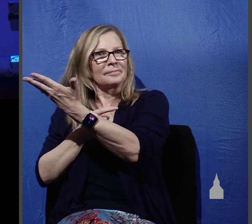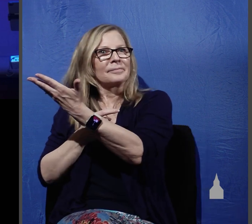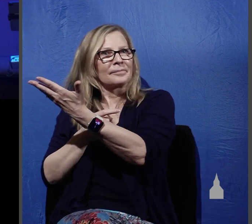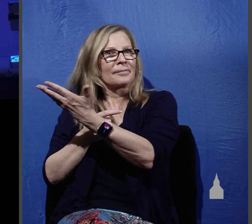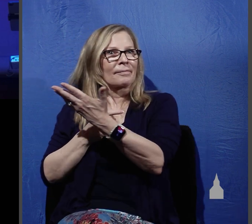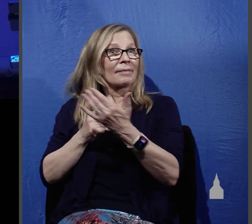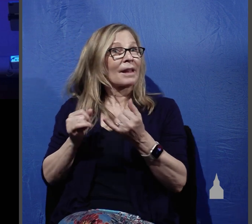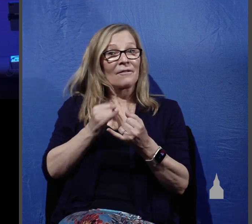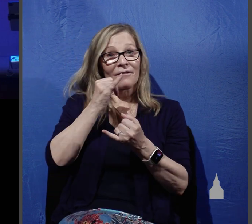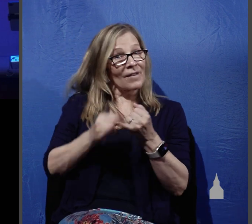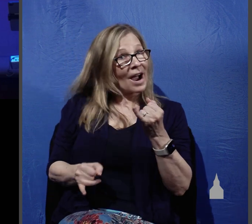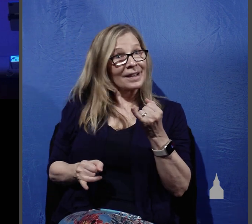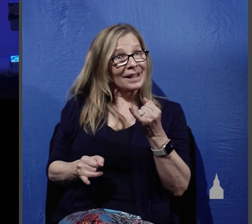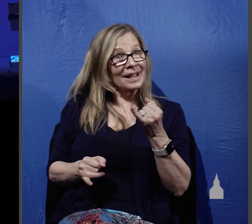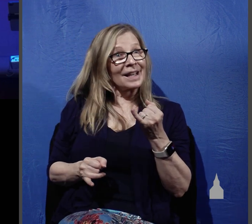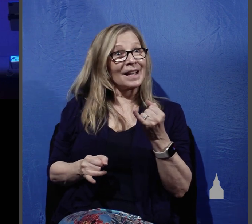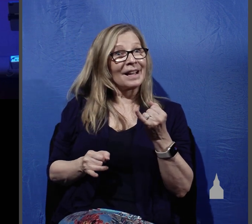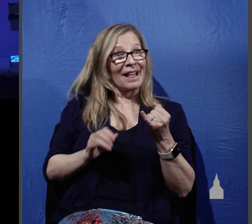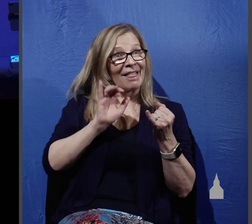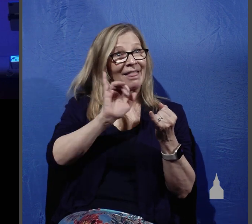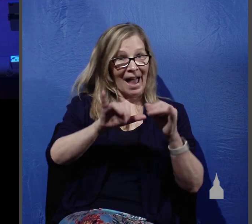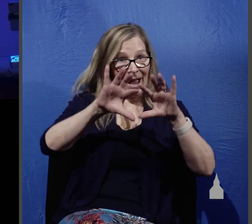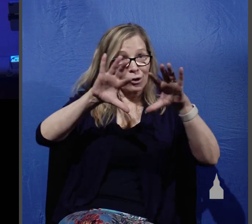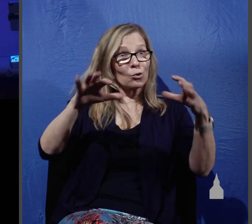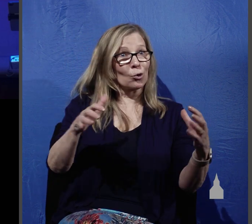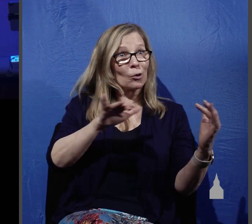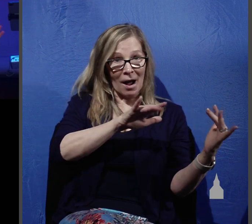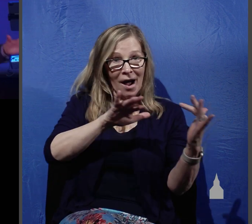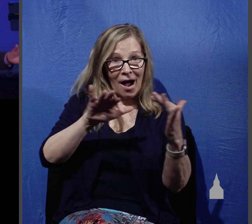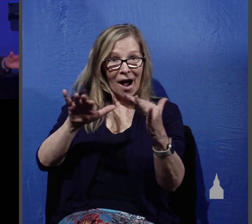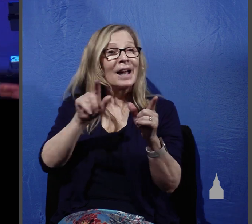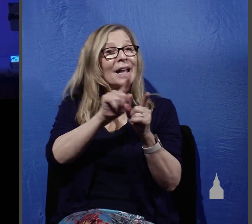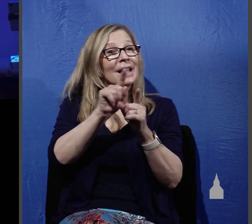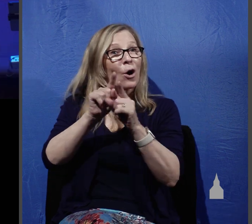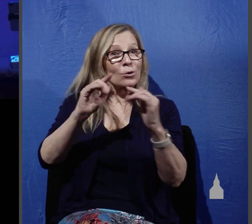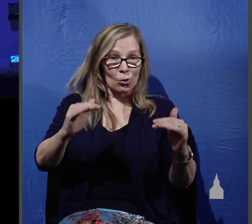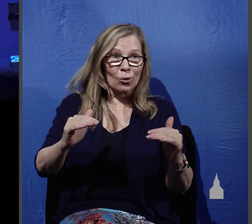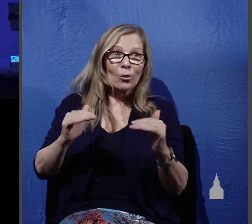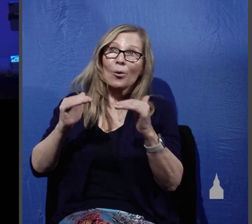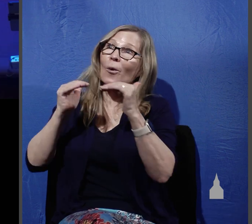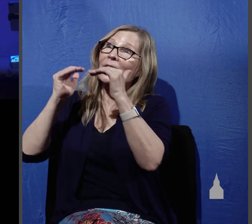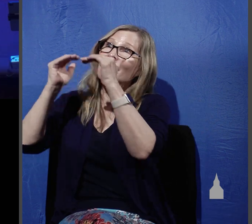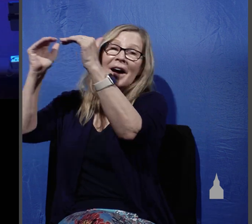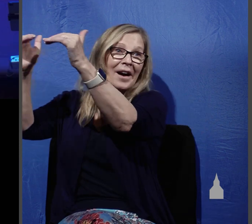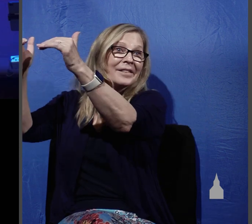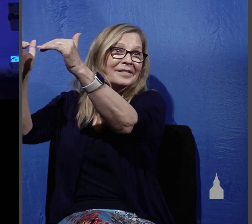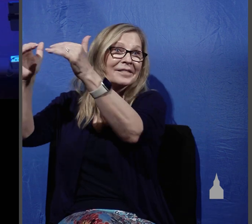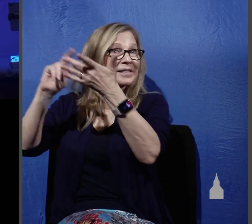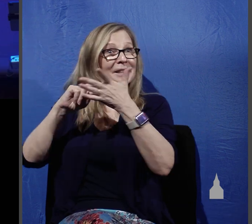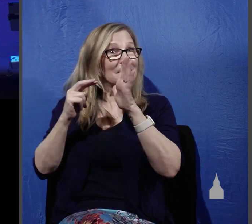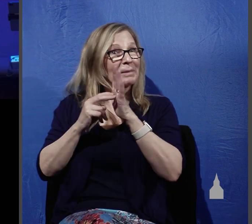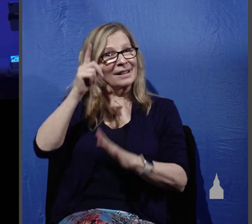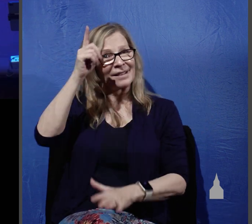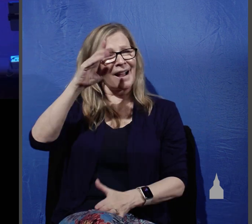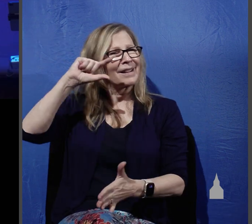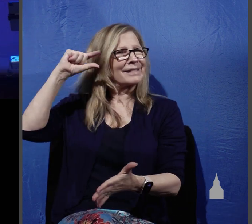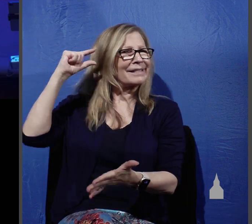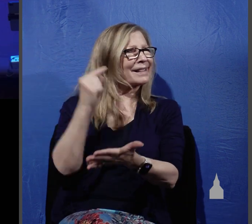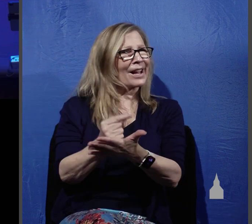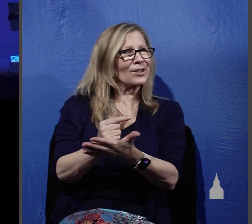finally those who he justified Paul says he also glorified as if in the past tense which means that God guarantees that they will go to heaven